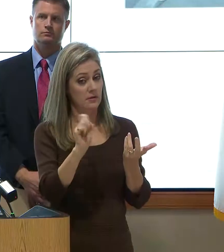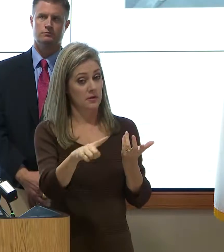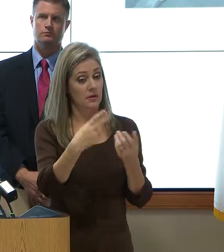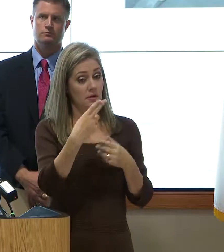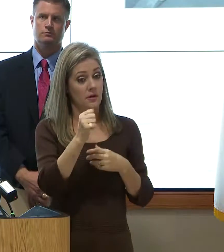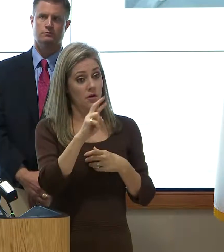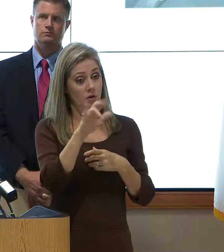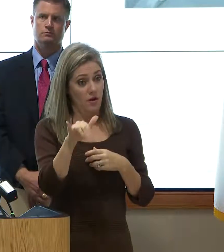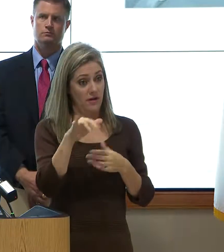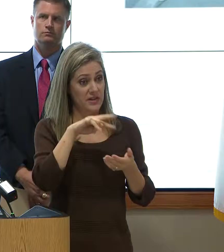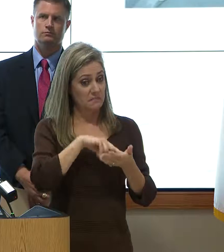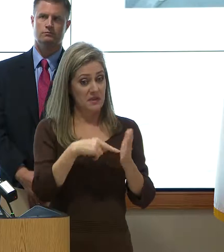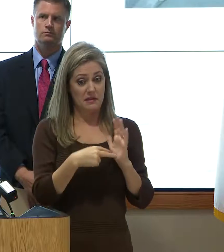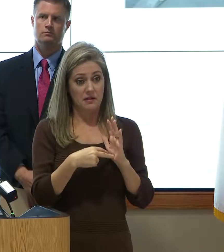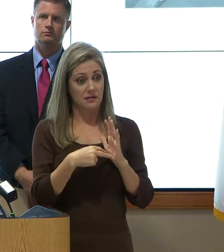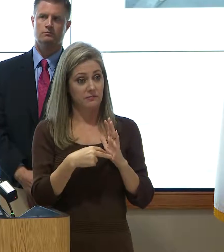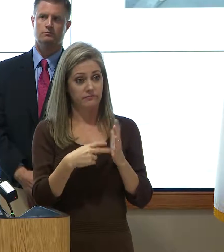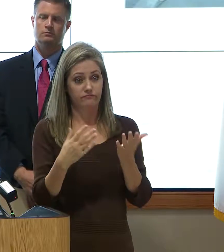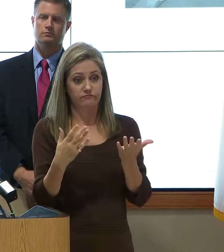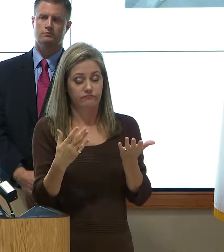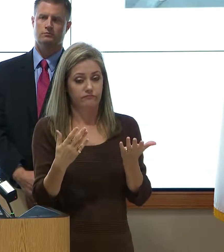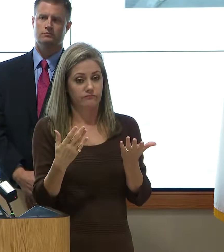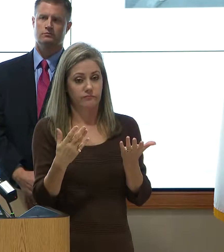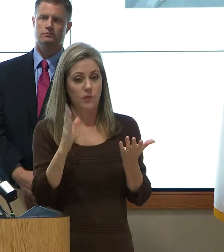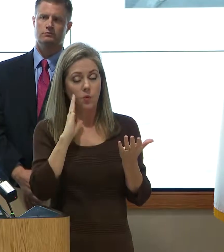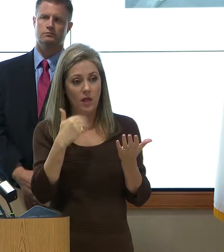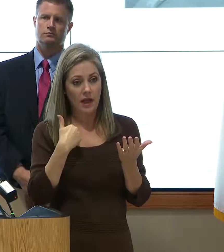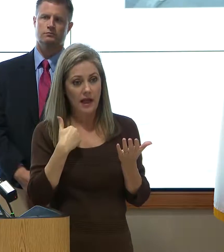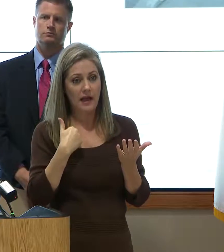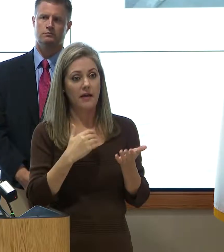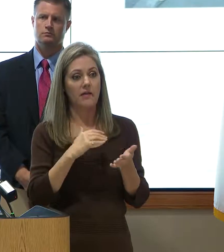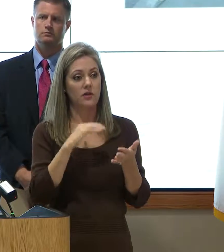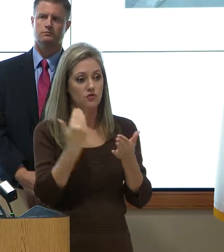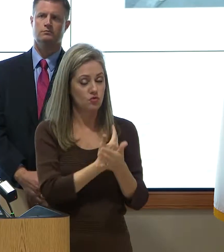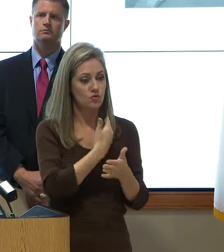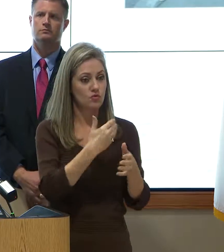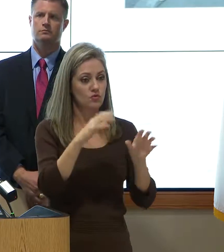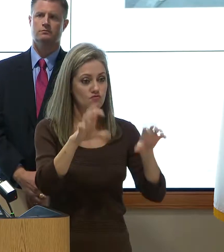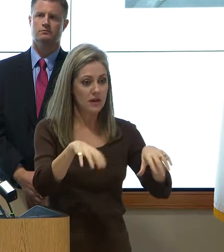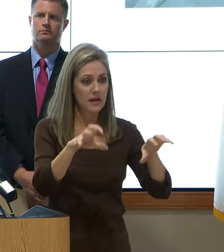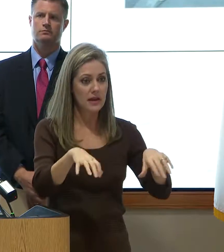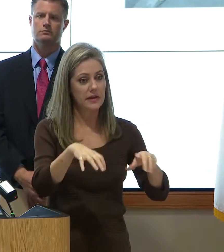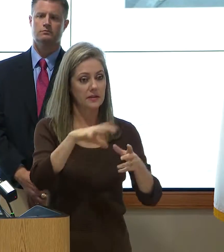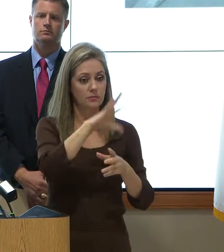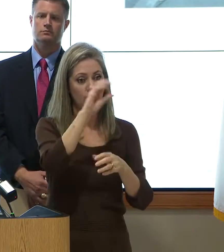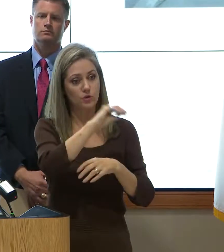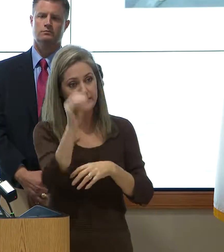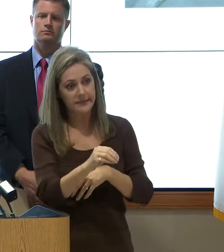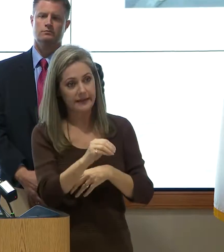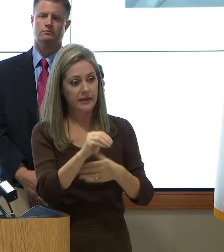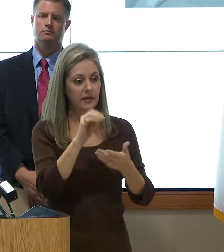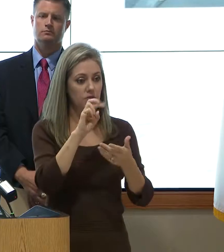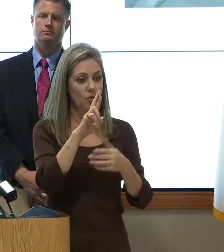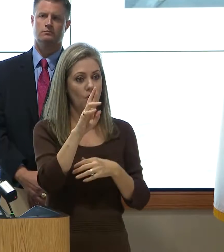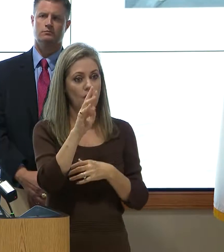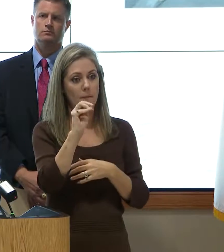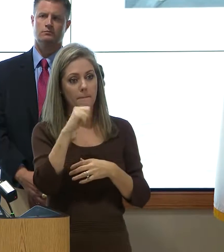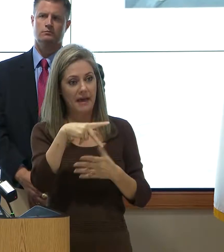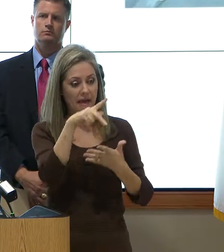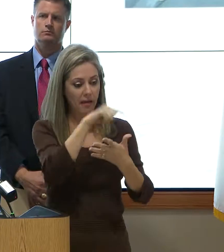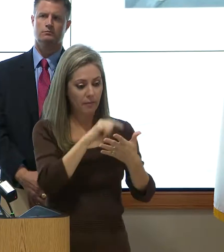does Harvey result in any type of new rainfall statistics or new mapping? And before Harvey